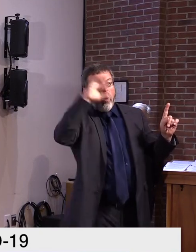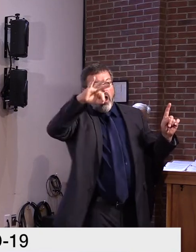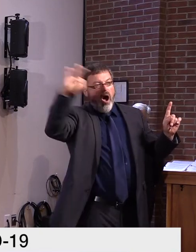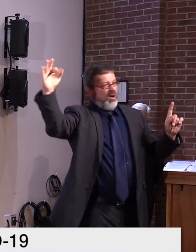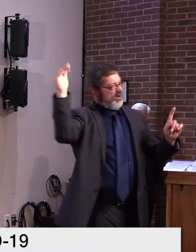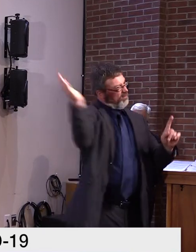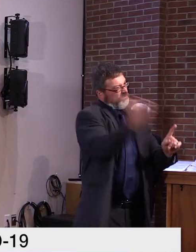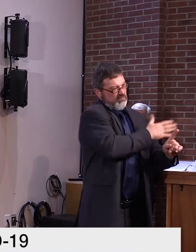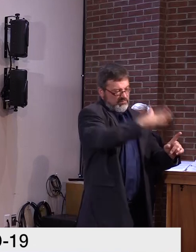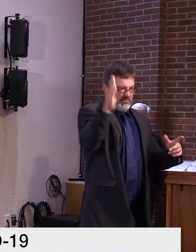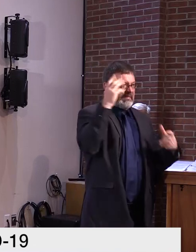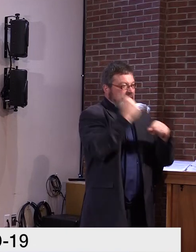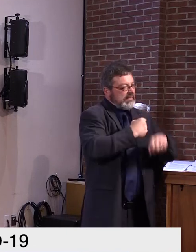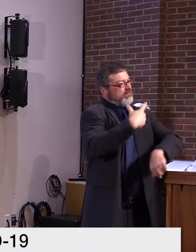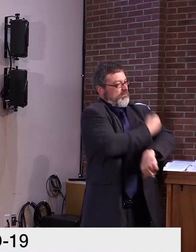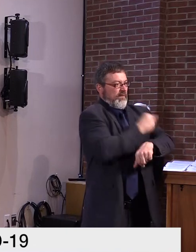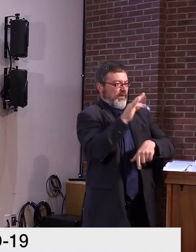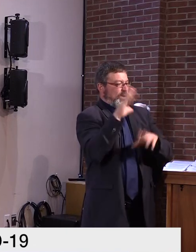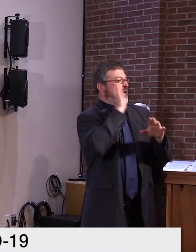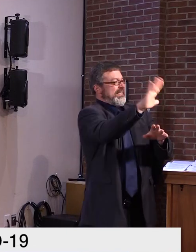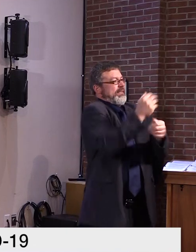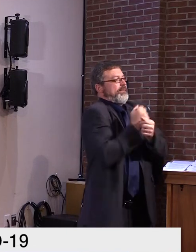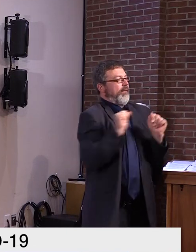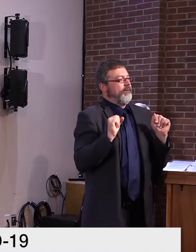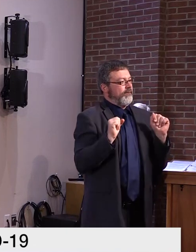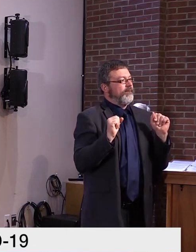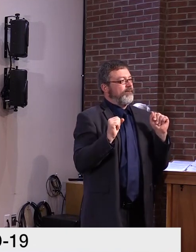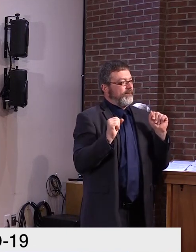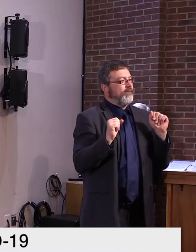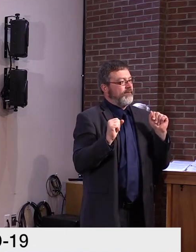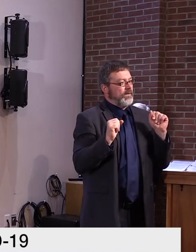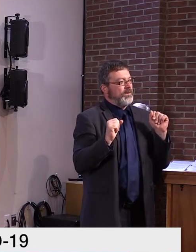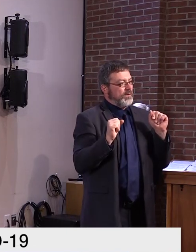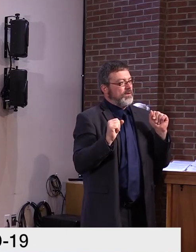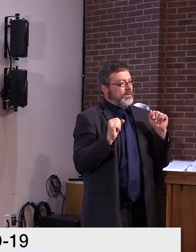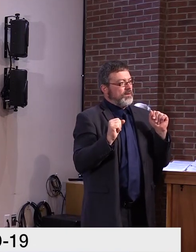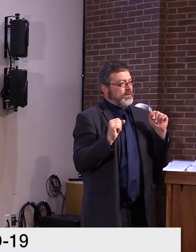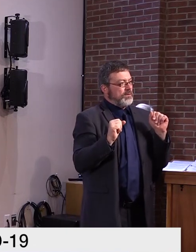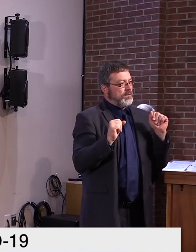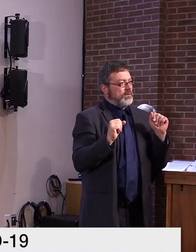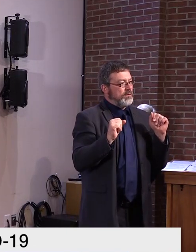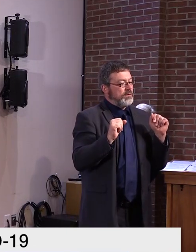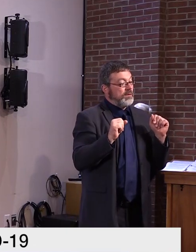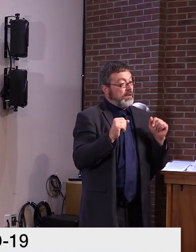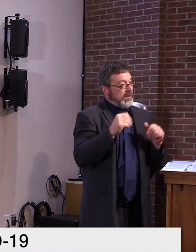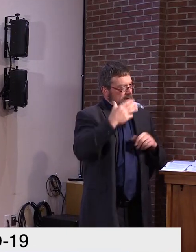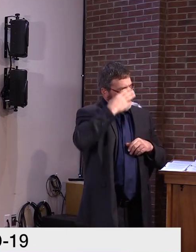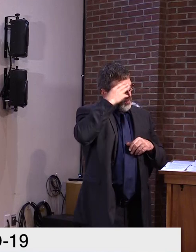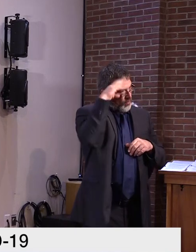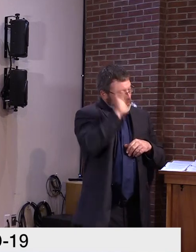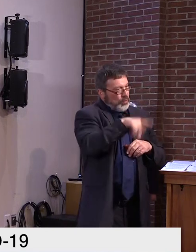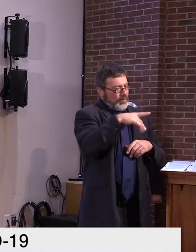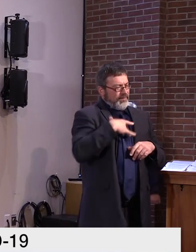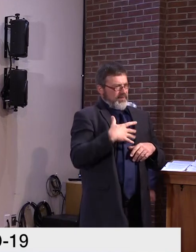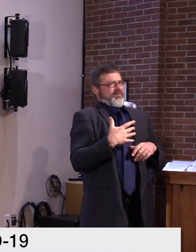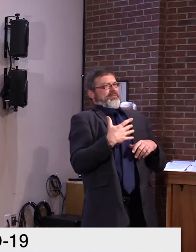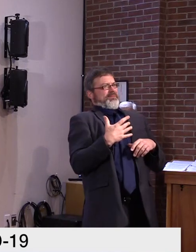at the same time or in succession could be devastating, certainly won't be fun.